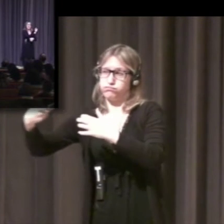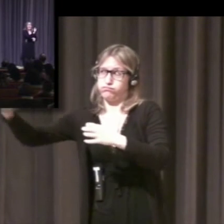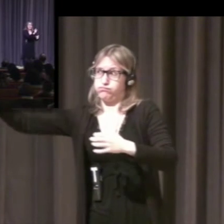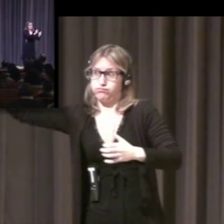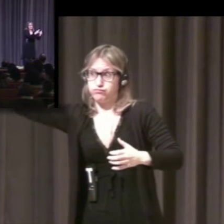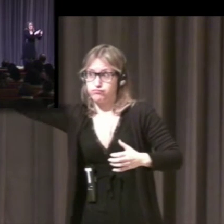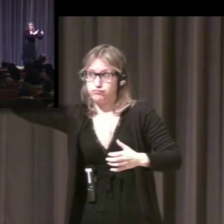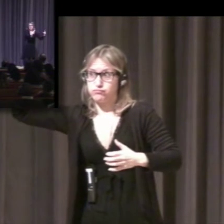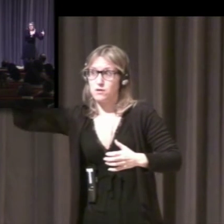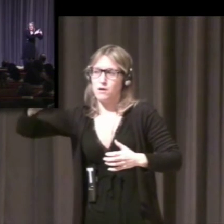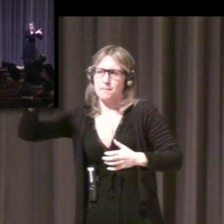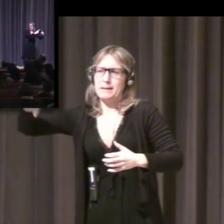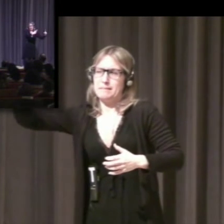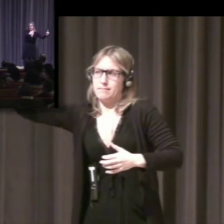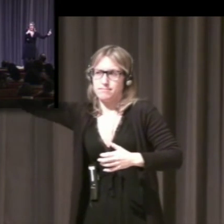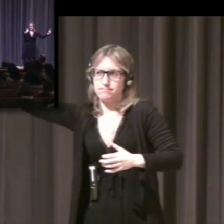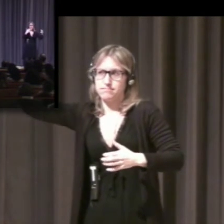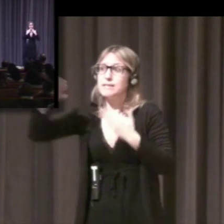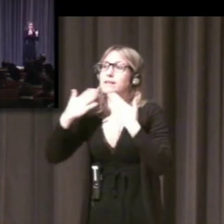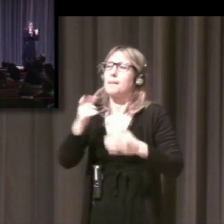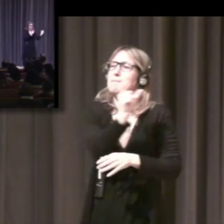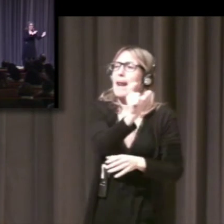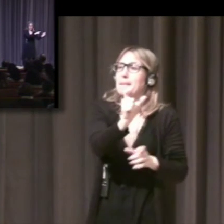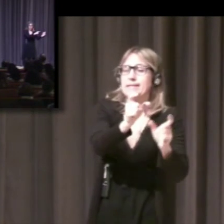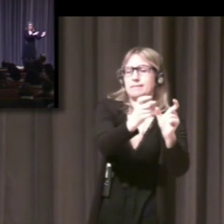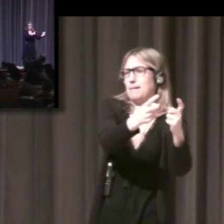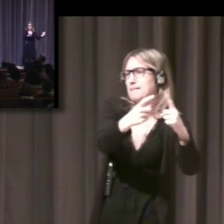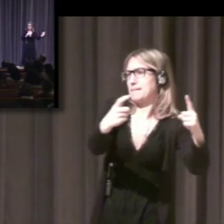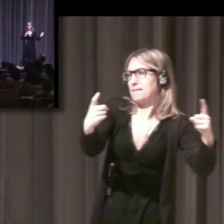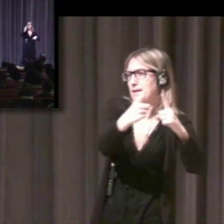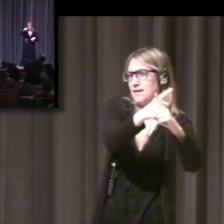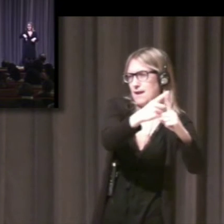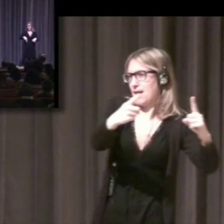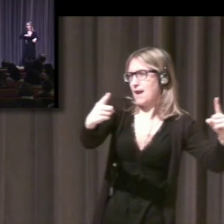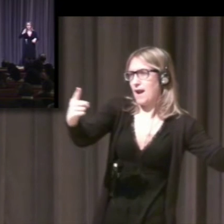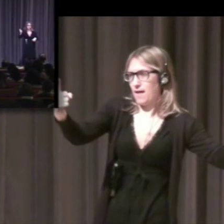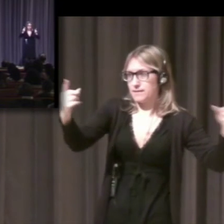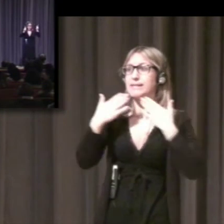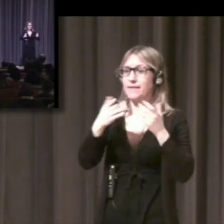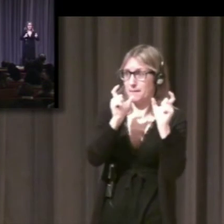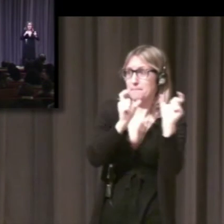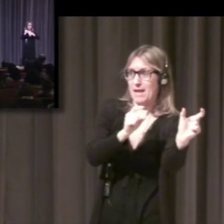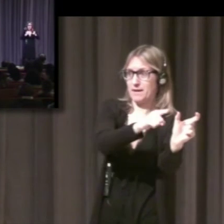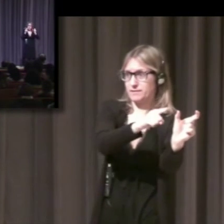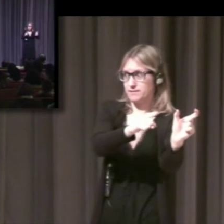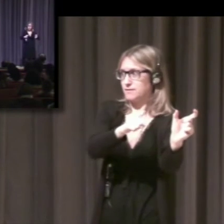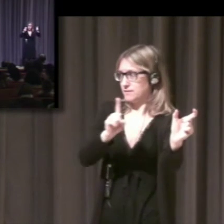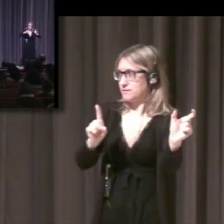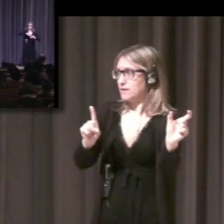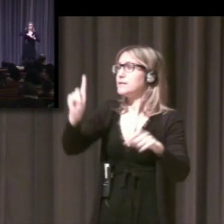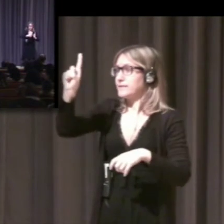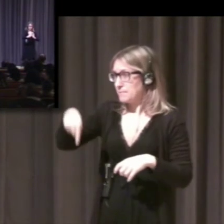Another thing is novel problem solving. If you use language in problem solving,